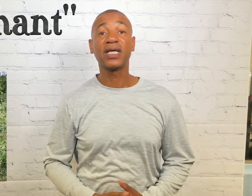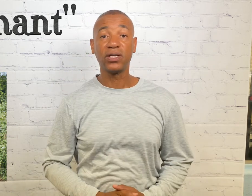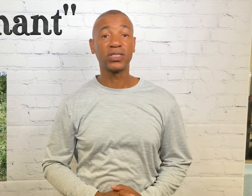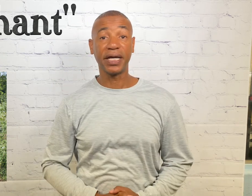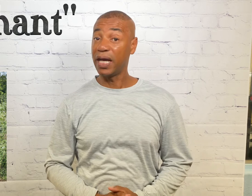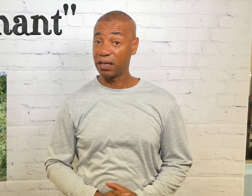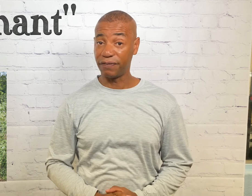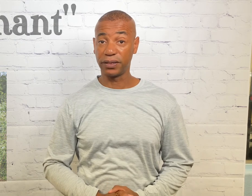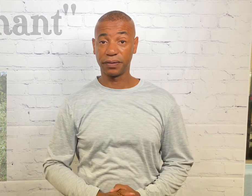how you sign elephant.